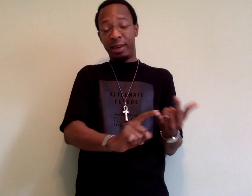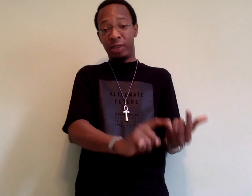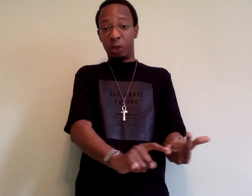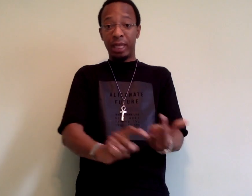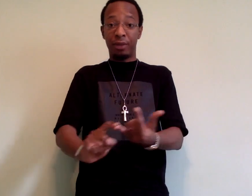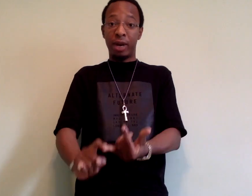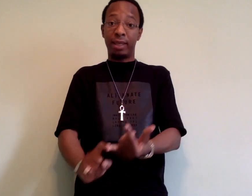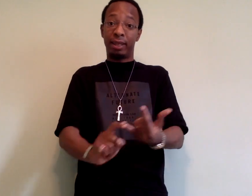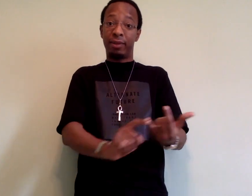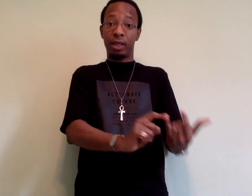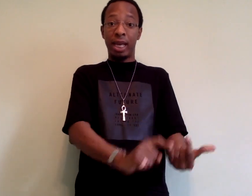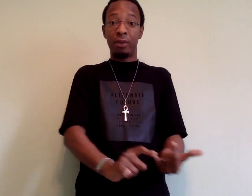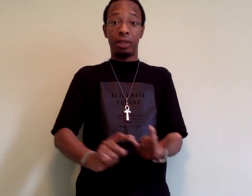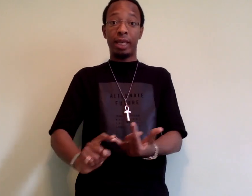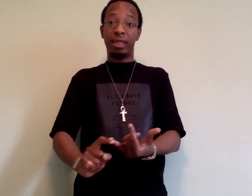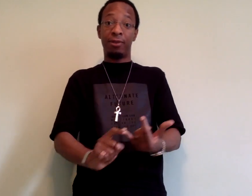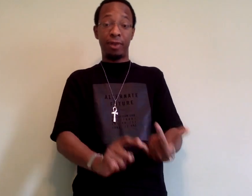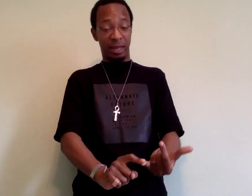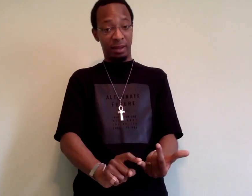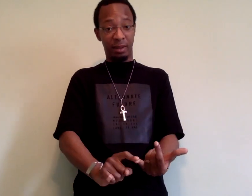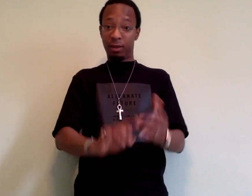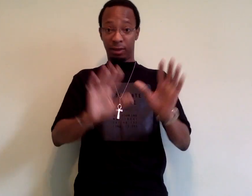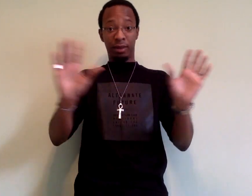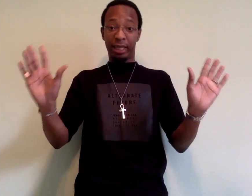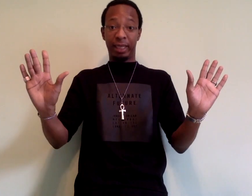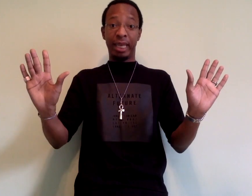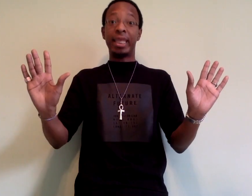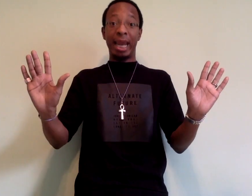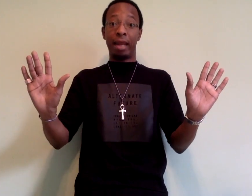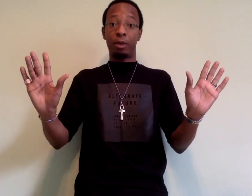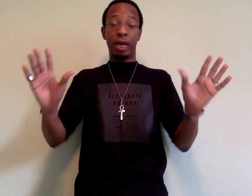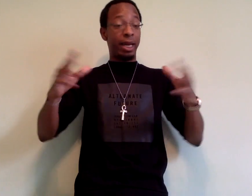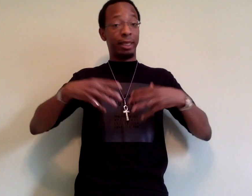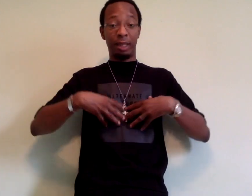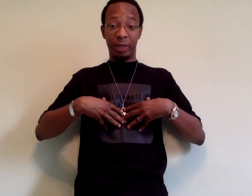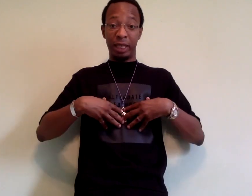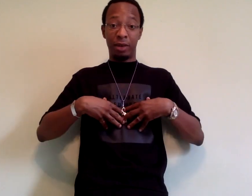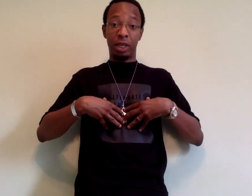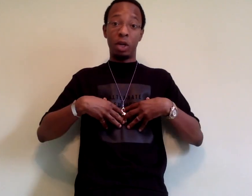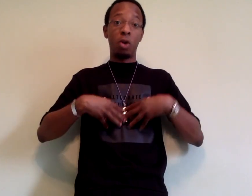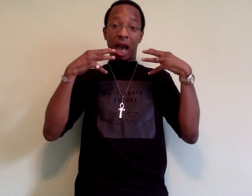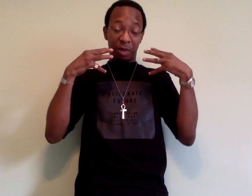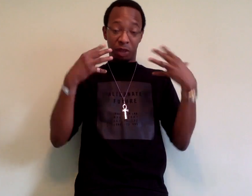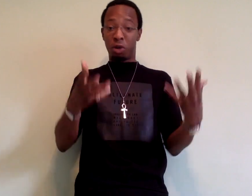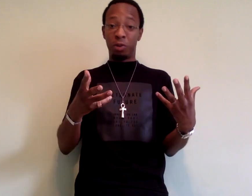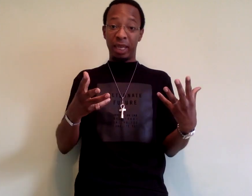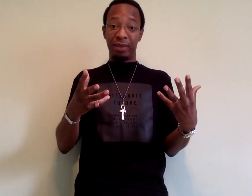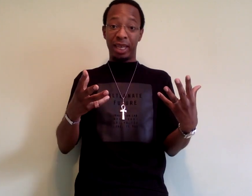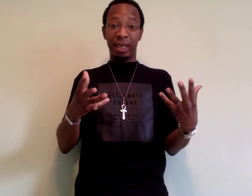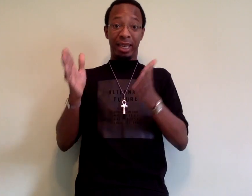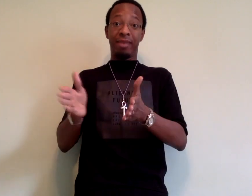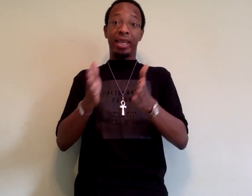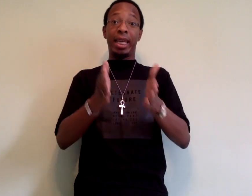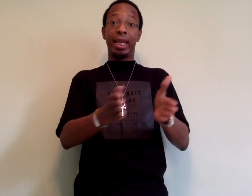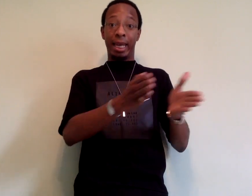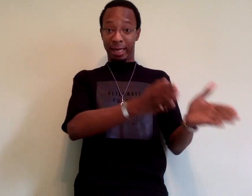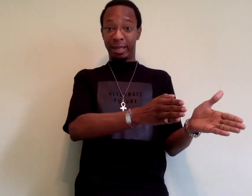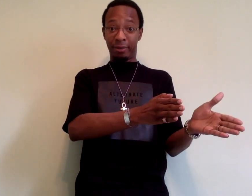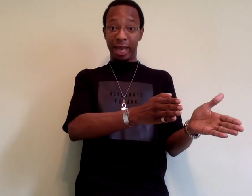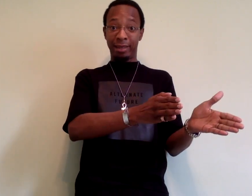individuals have the right to live their lives as they see fit. Let's just get that out of the way. As a libertarian, you know I'm a strong believer in living and letting live, yes?